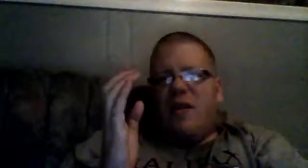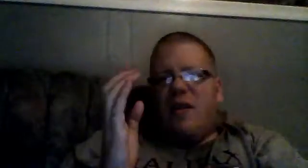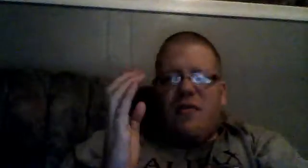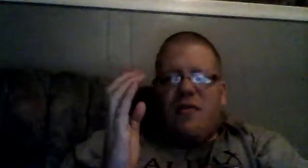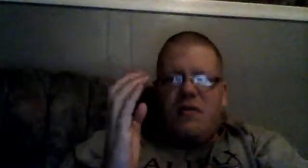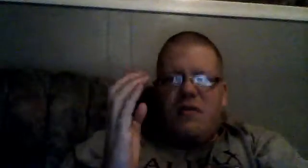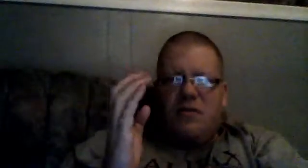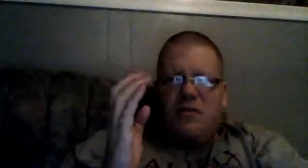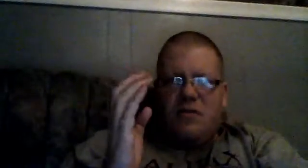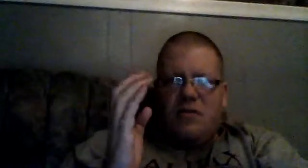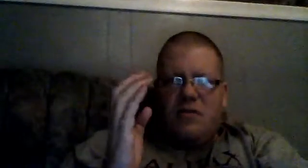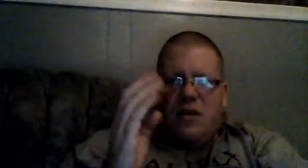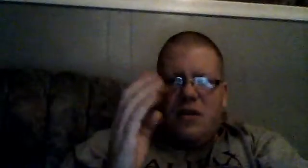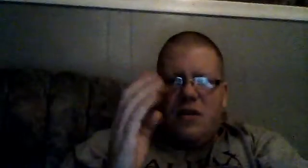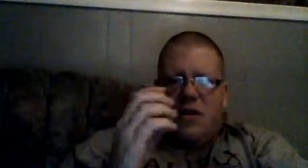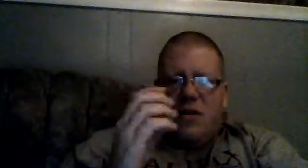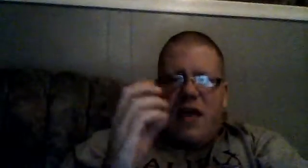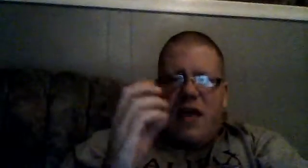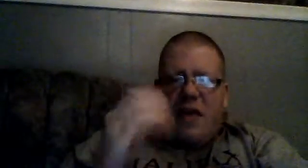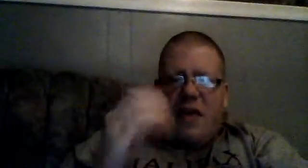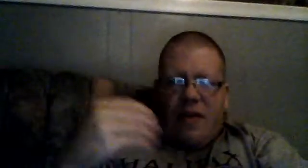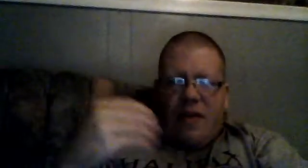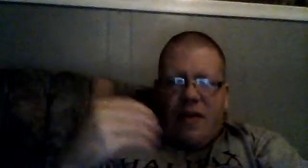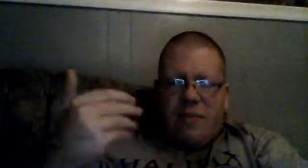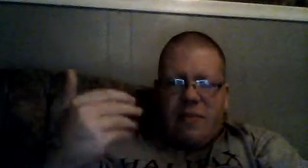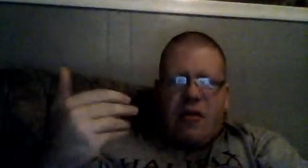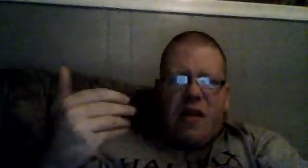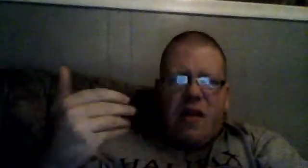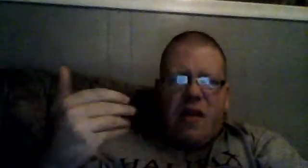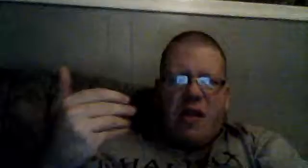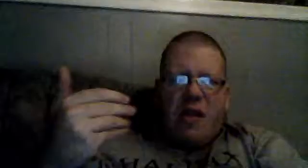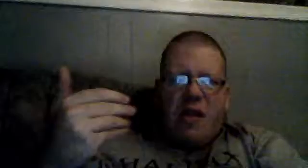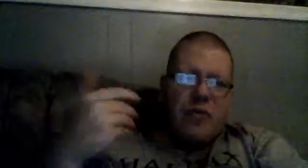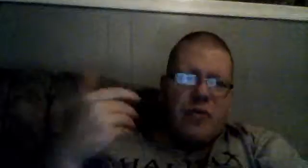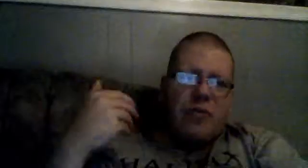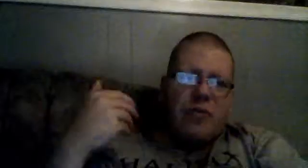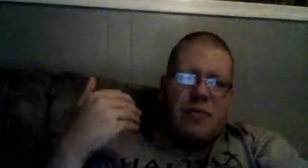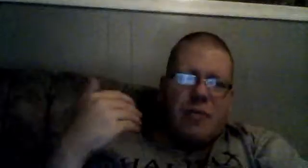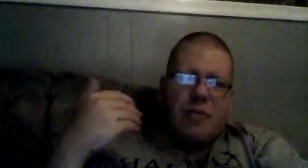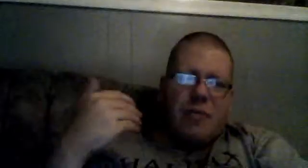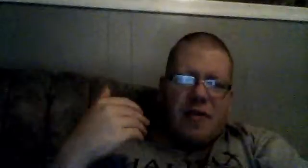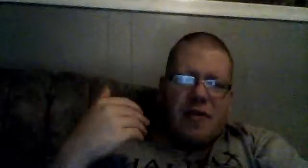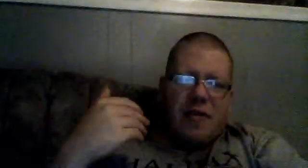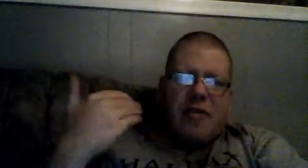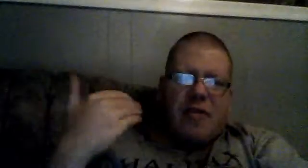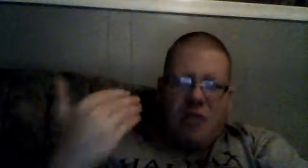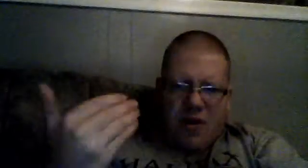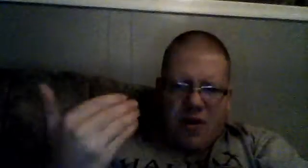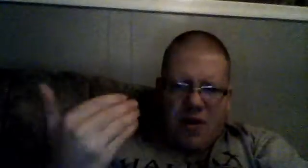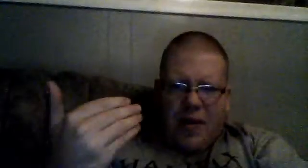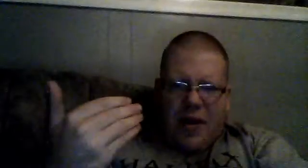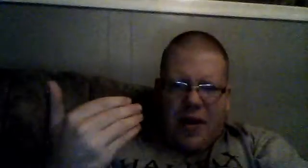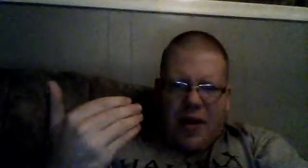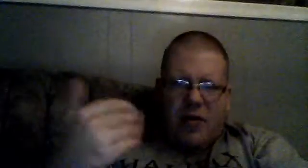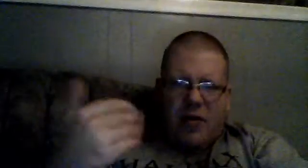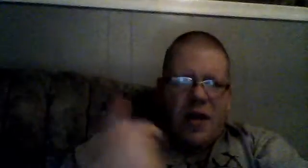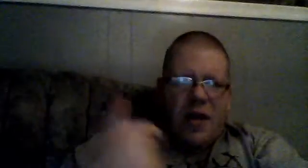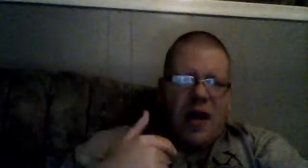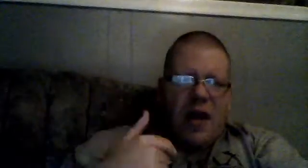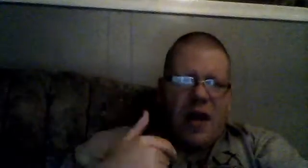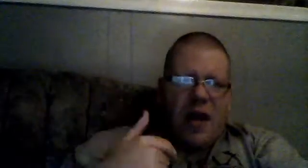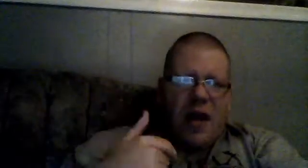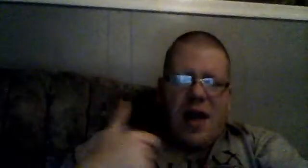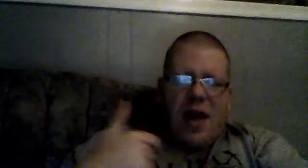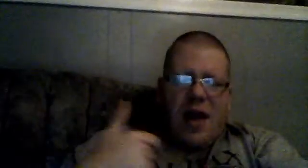that every blue-collar person is still helping out. And